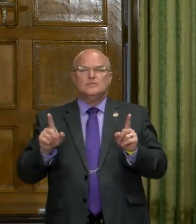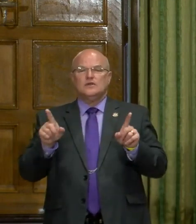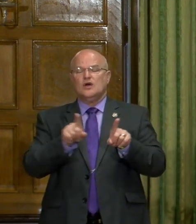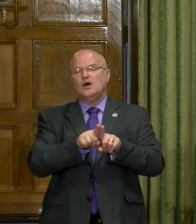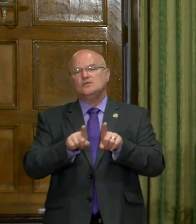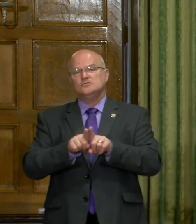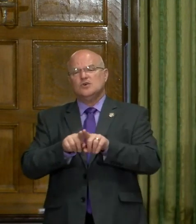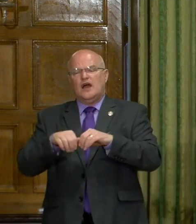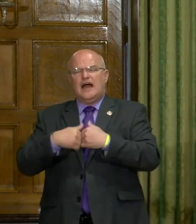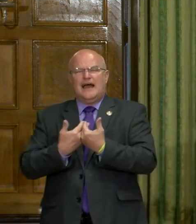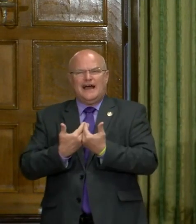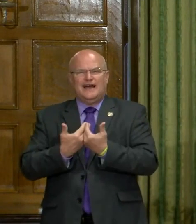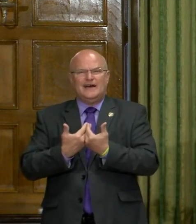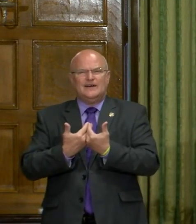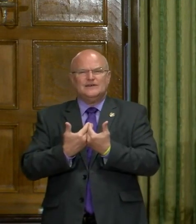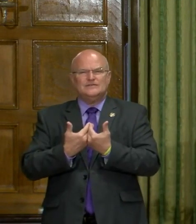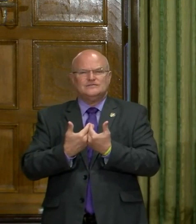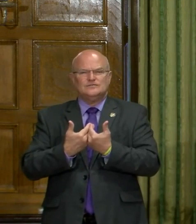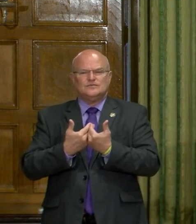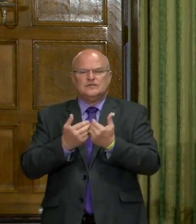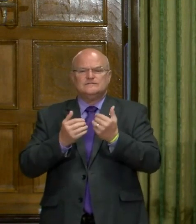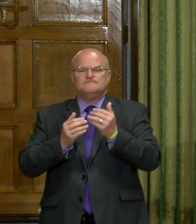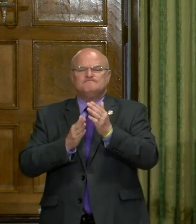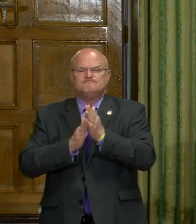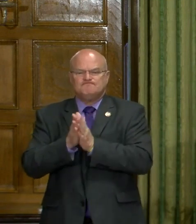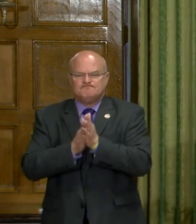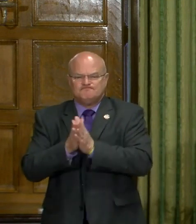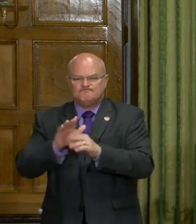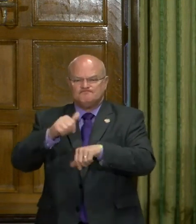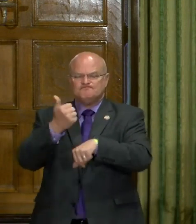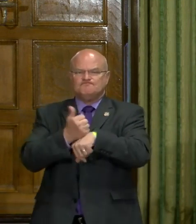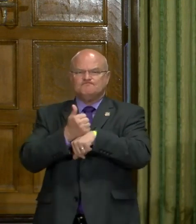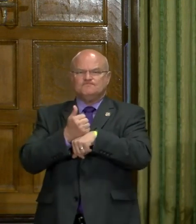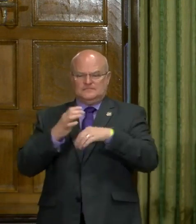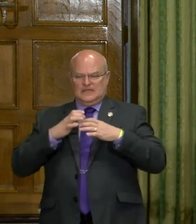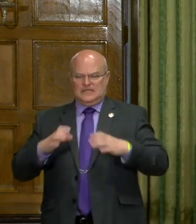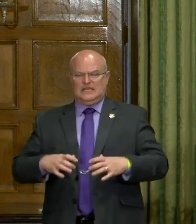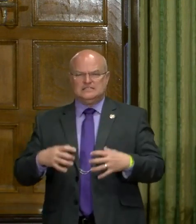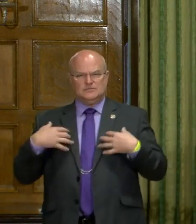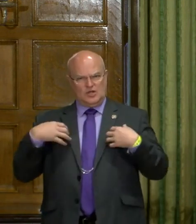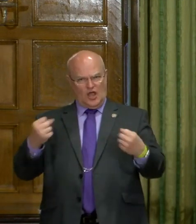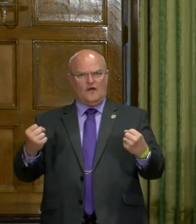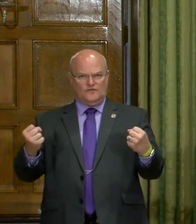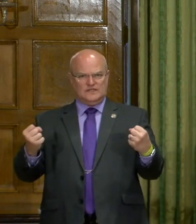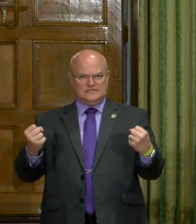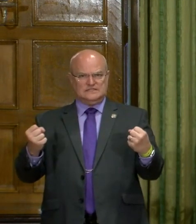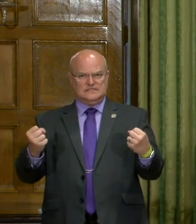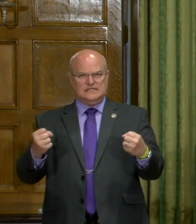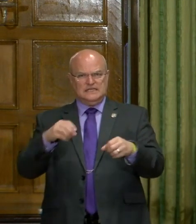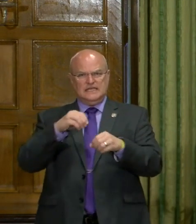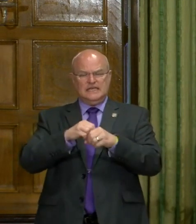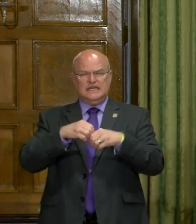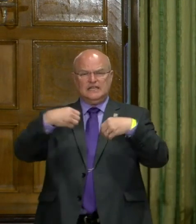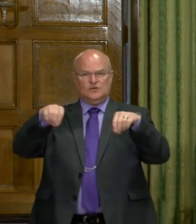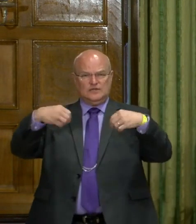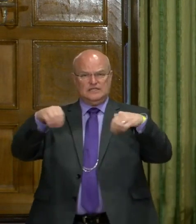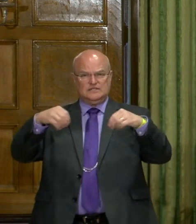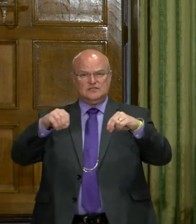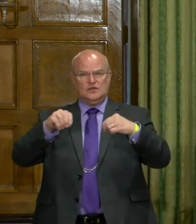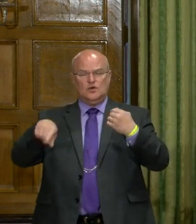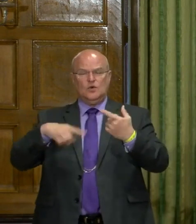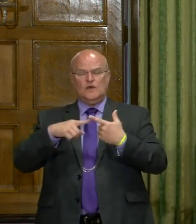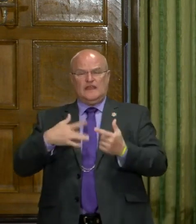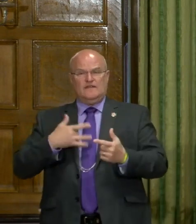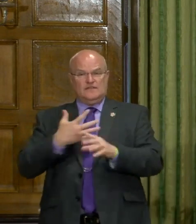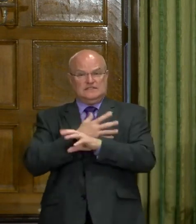also how do you reinvigorate and build, uh, customer confidence, uh, in our retail shops